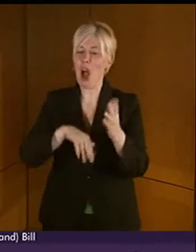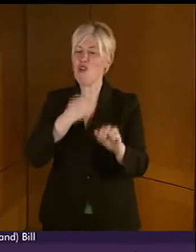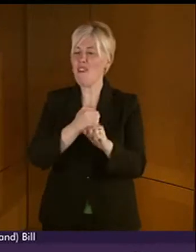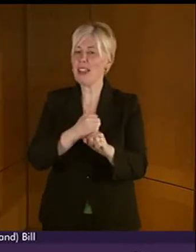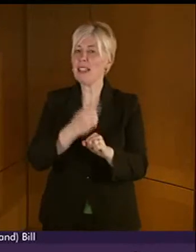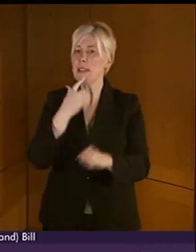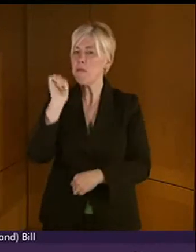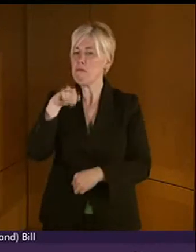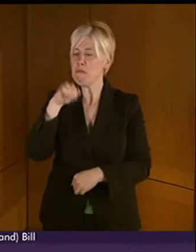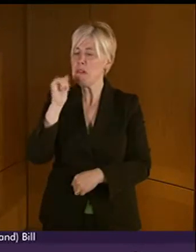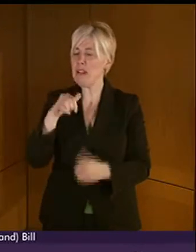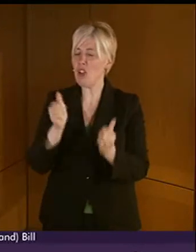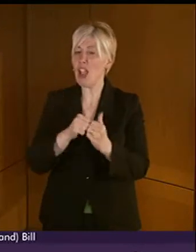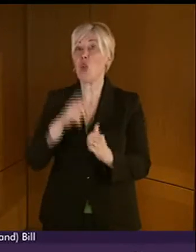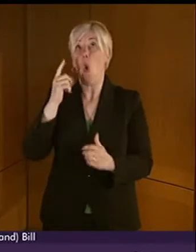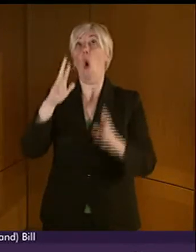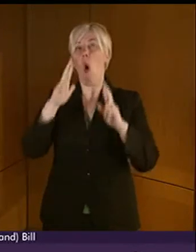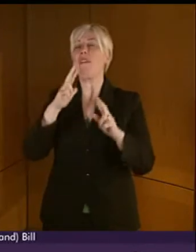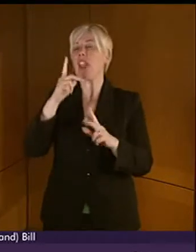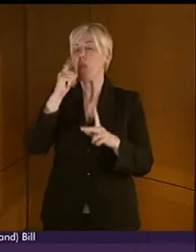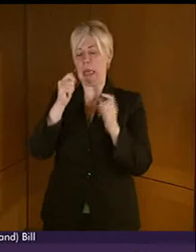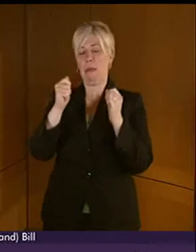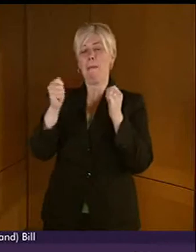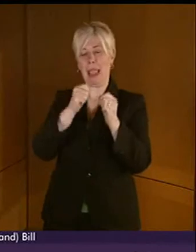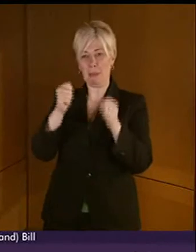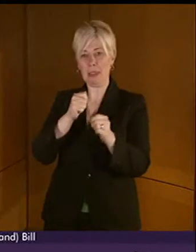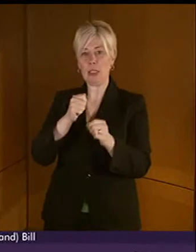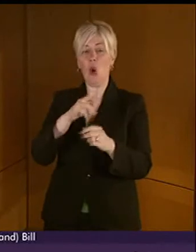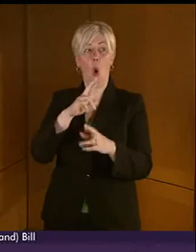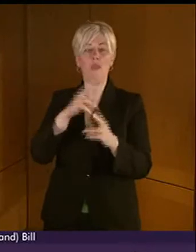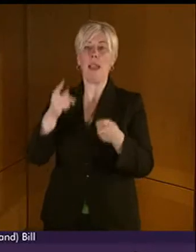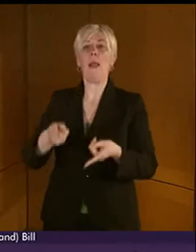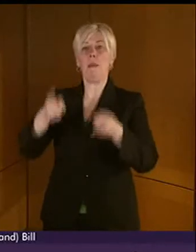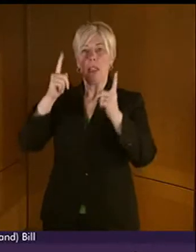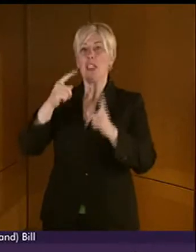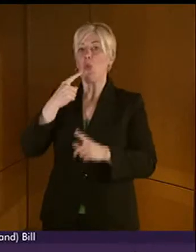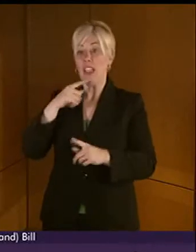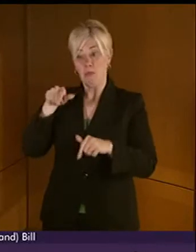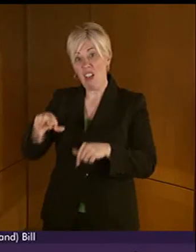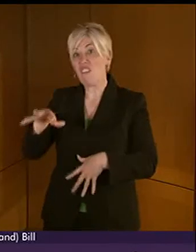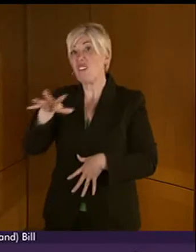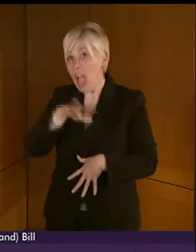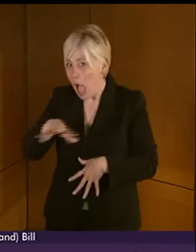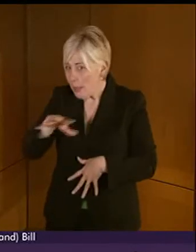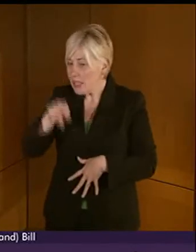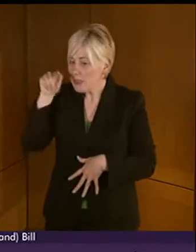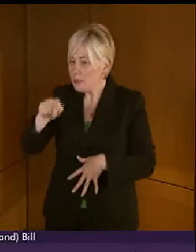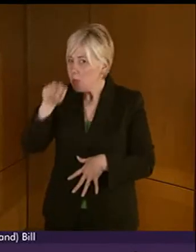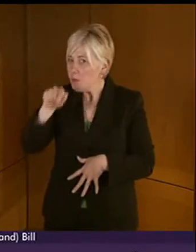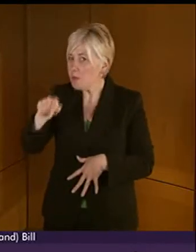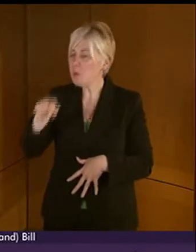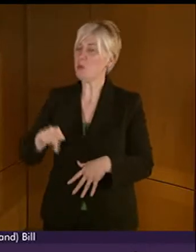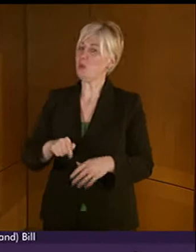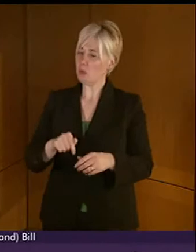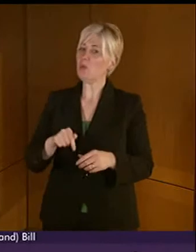hopeful. So, I would like to hope that the Minister would see the help for families as being something